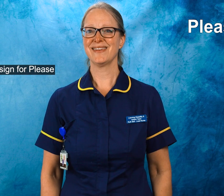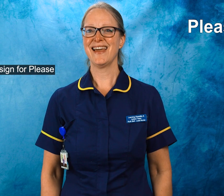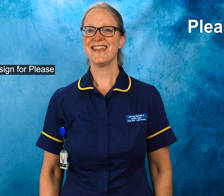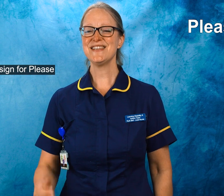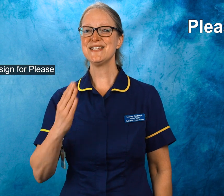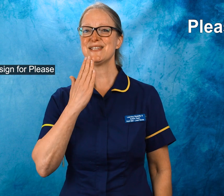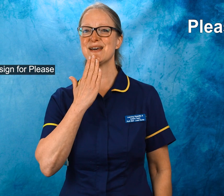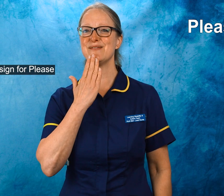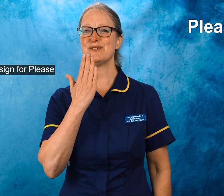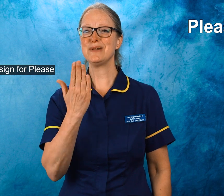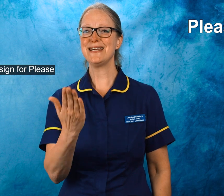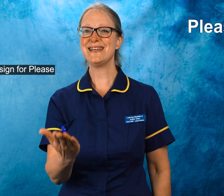This is the sign for Ted.